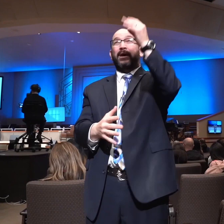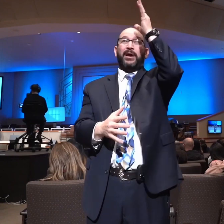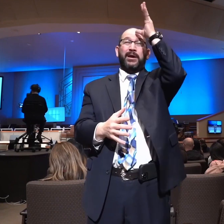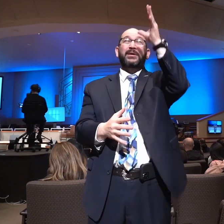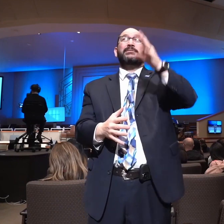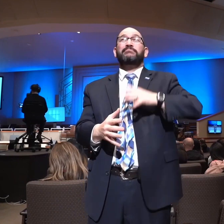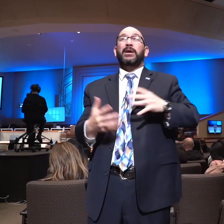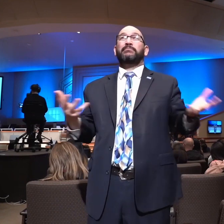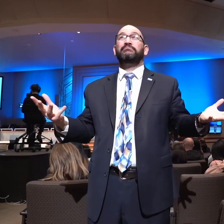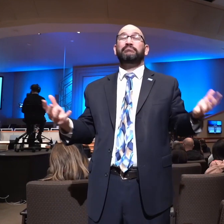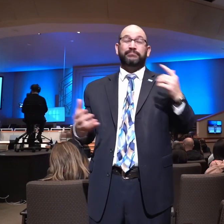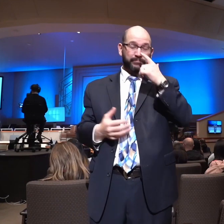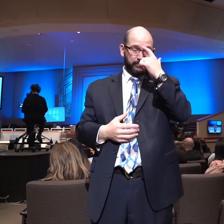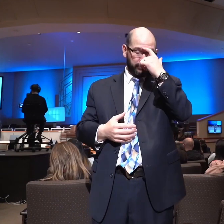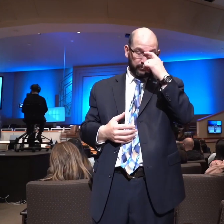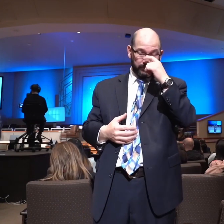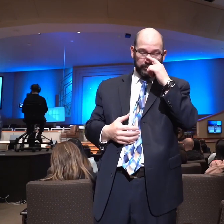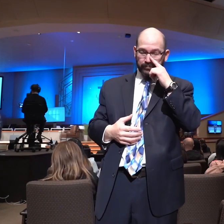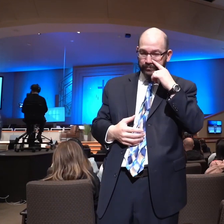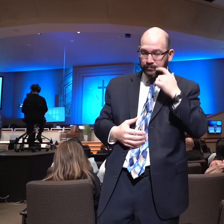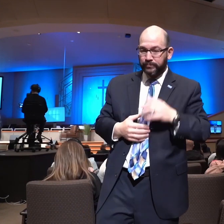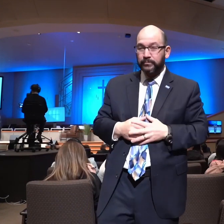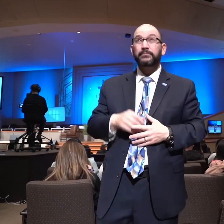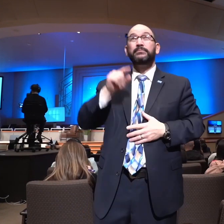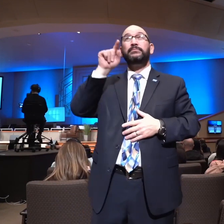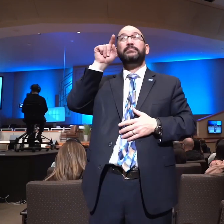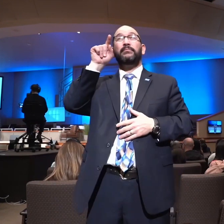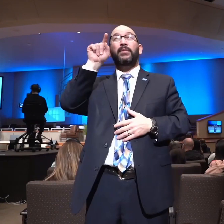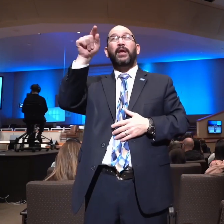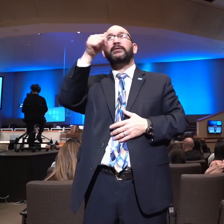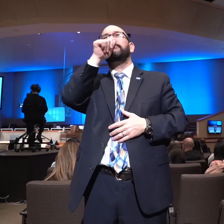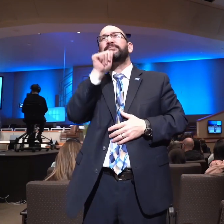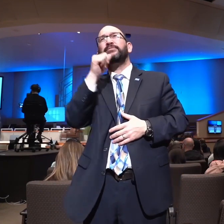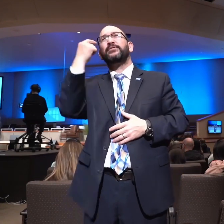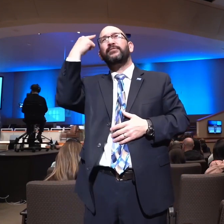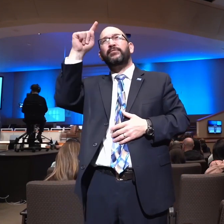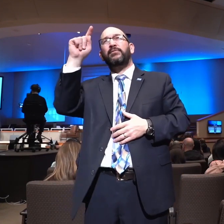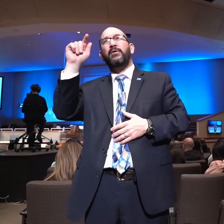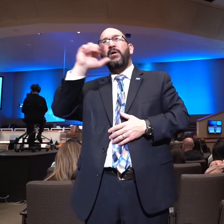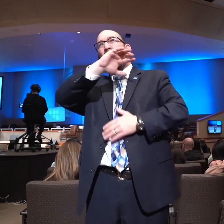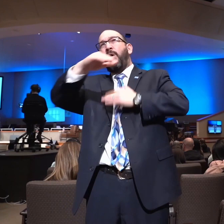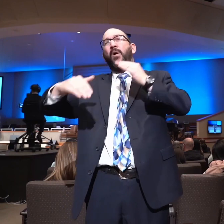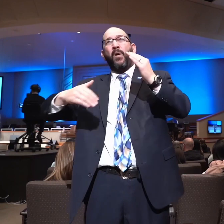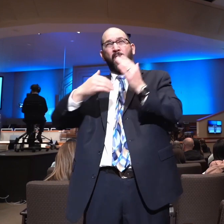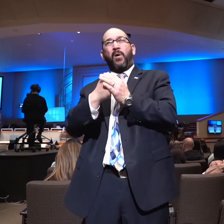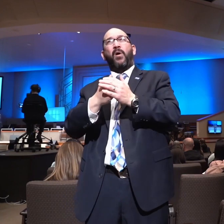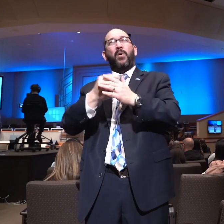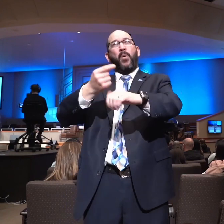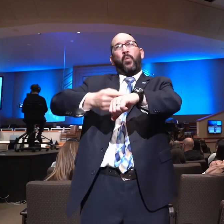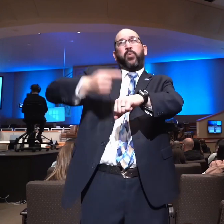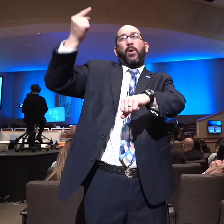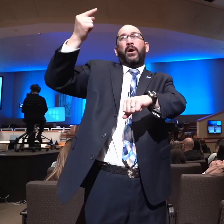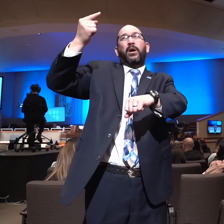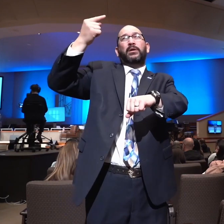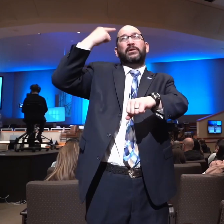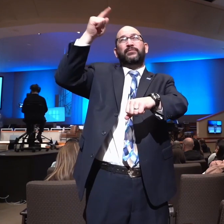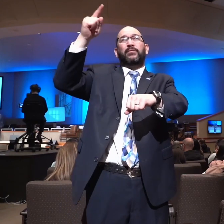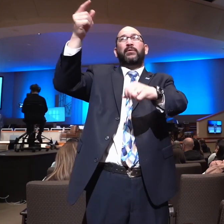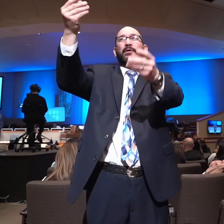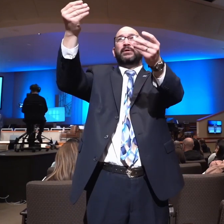man, 1 Peter 3.18 says, Christ also hath once suffered for our sins, the just for the unjust, that He might bring us to God, that